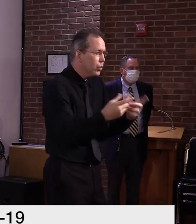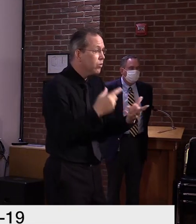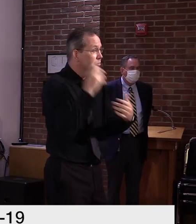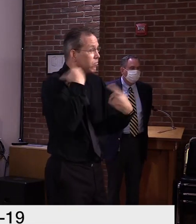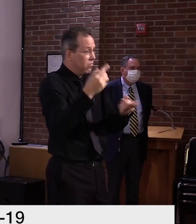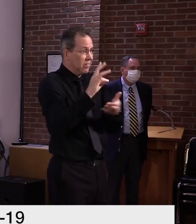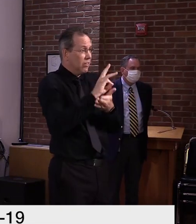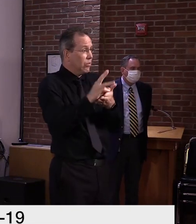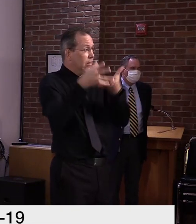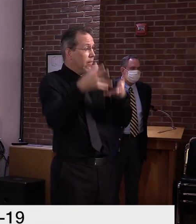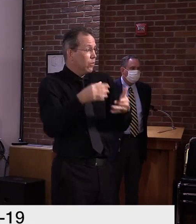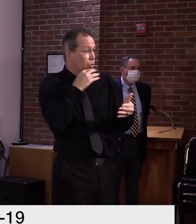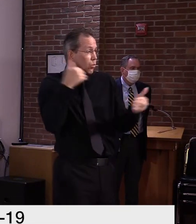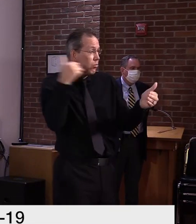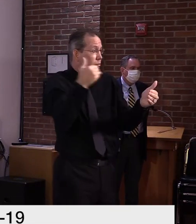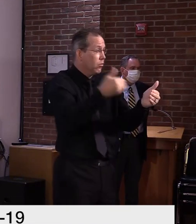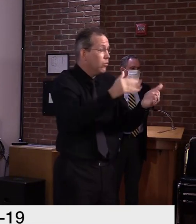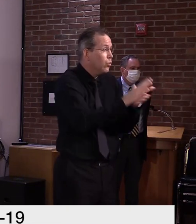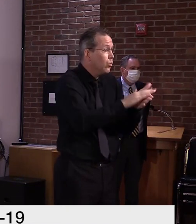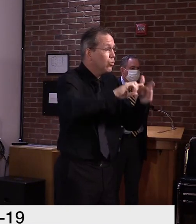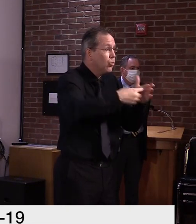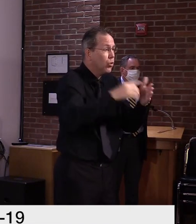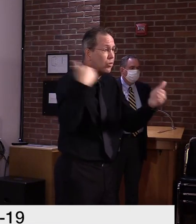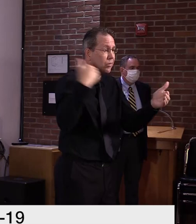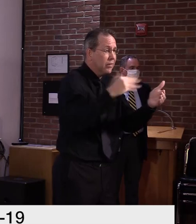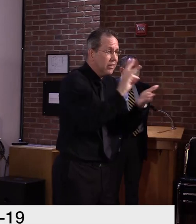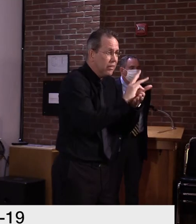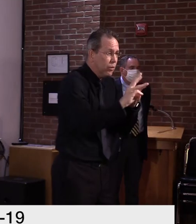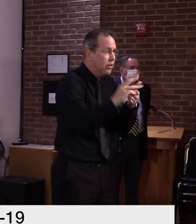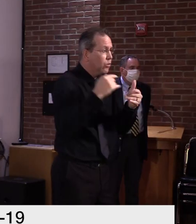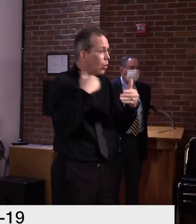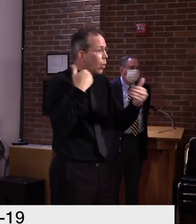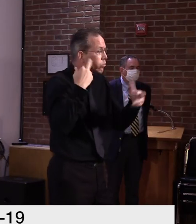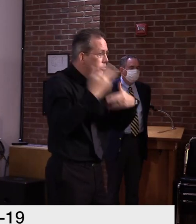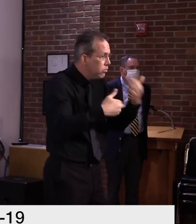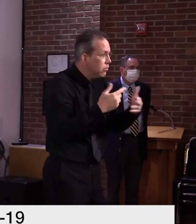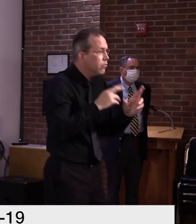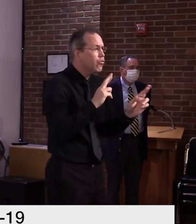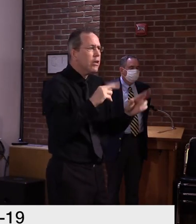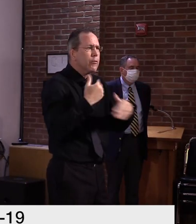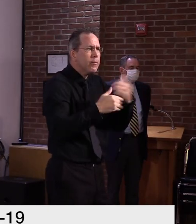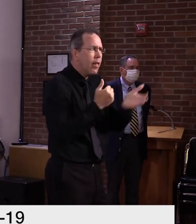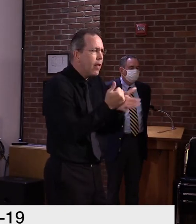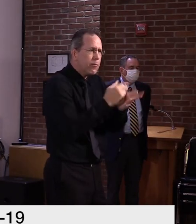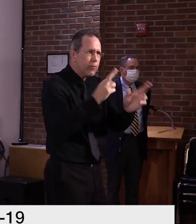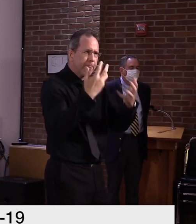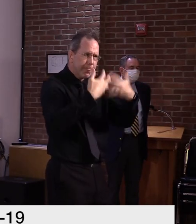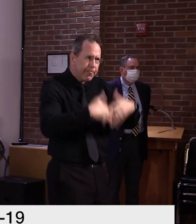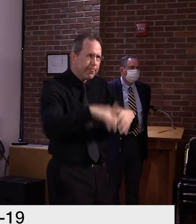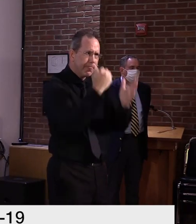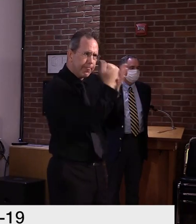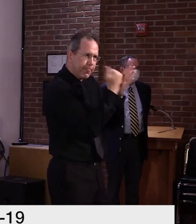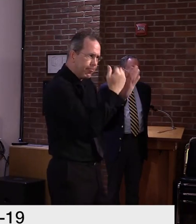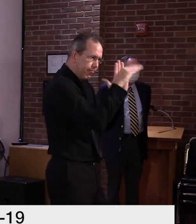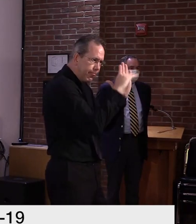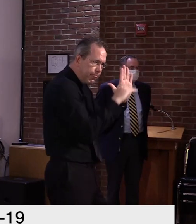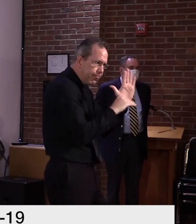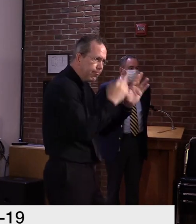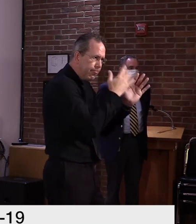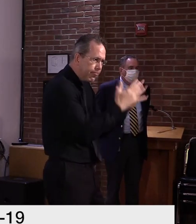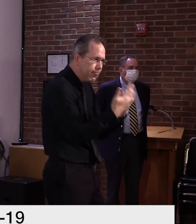ground that we can build on to help kids succeed as we deal with the adversity of this pandemic.